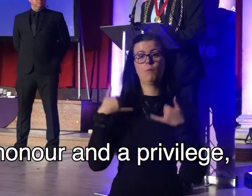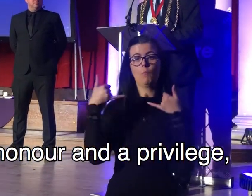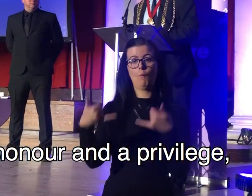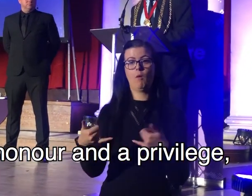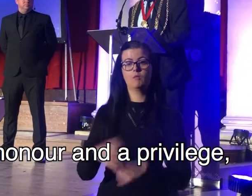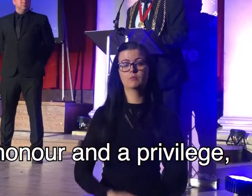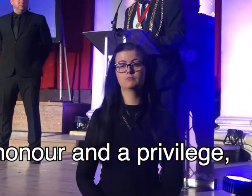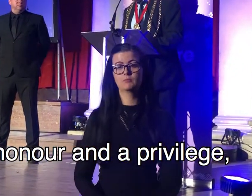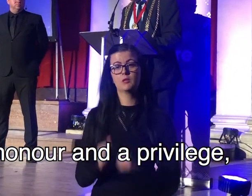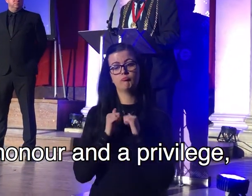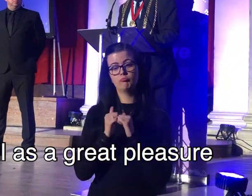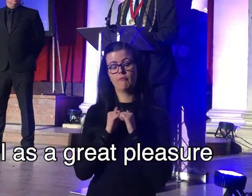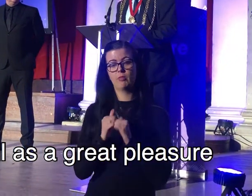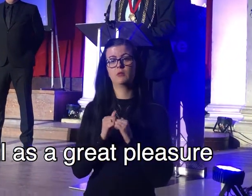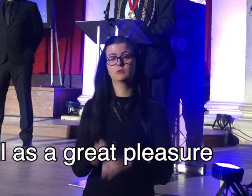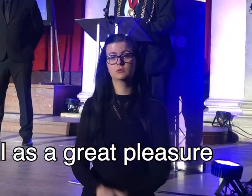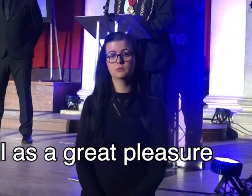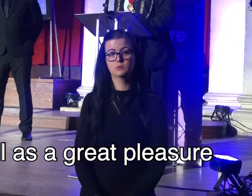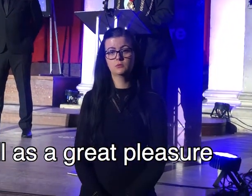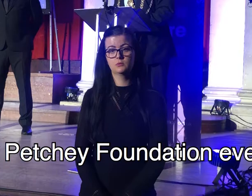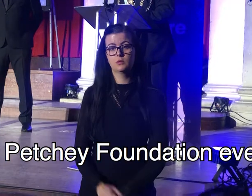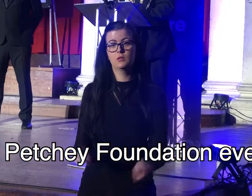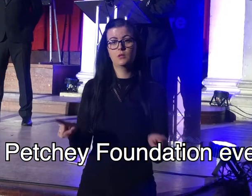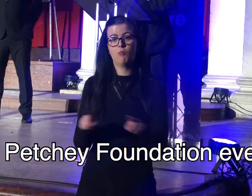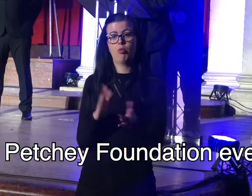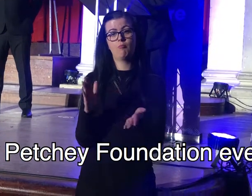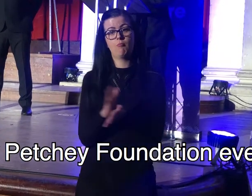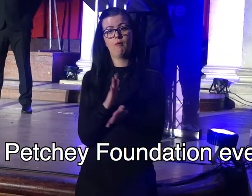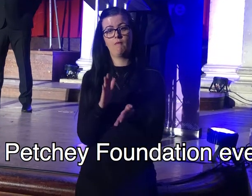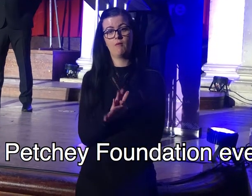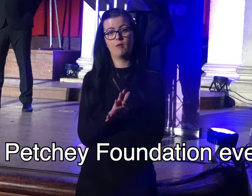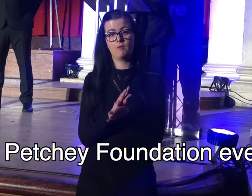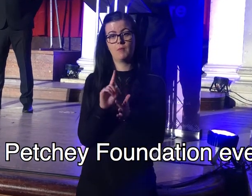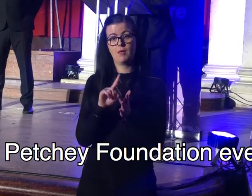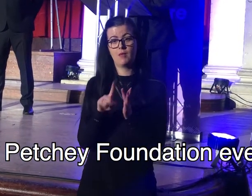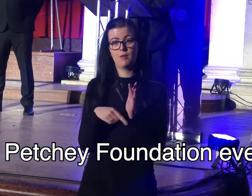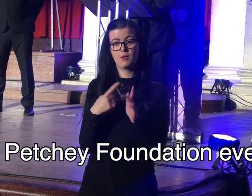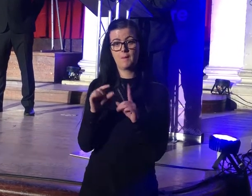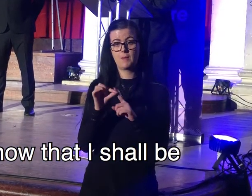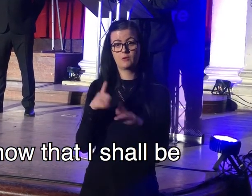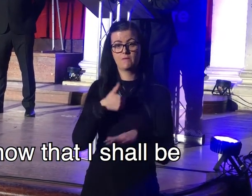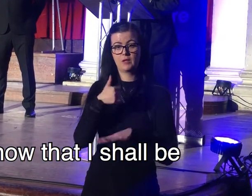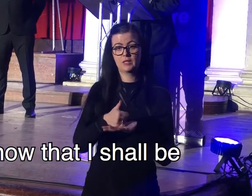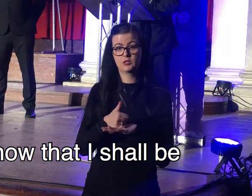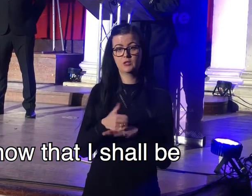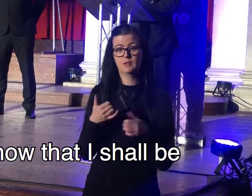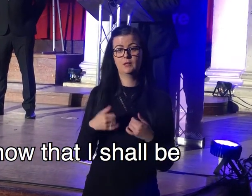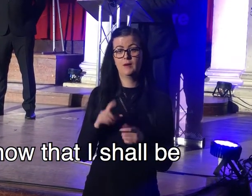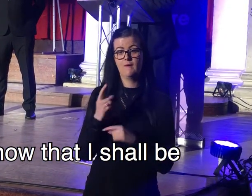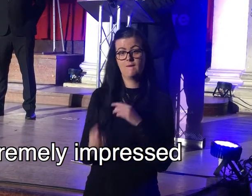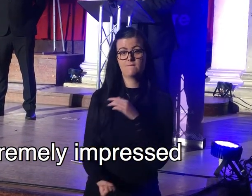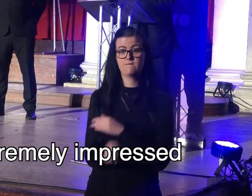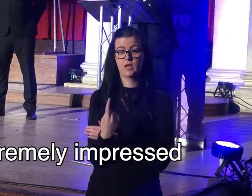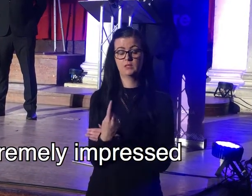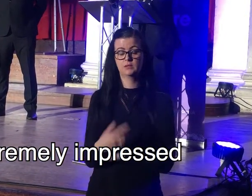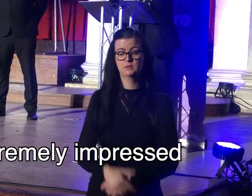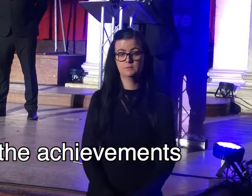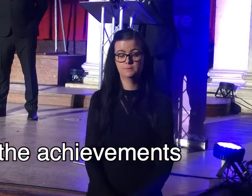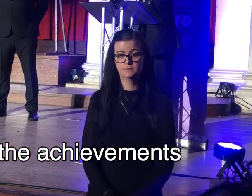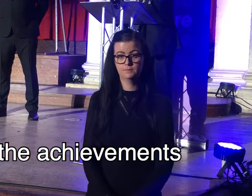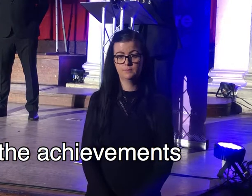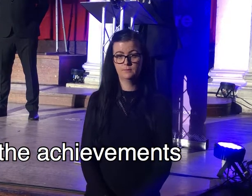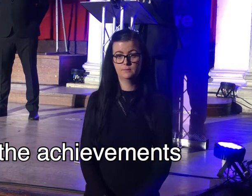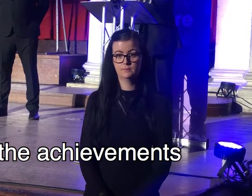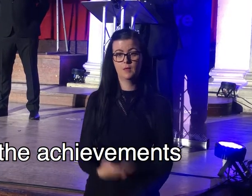It's an honour and privilege as well as a great pleasure to be at Jack Patchy Foundation events. I know that I shall be extremely